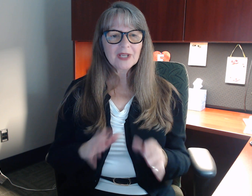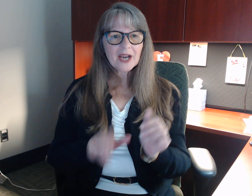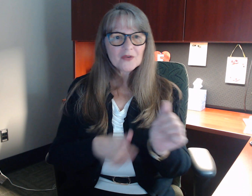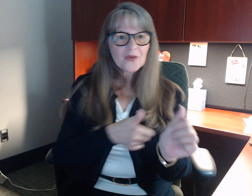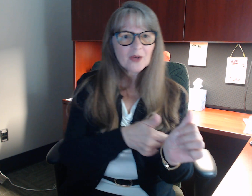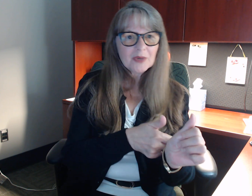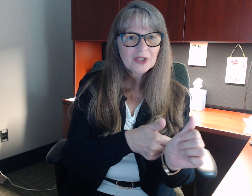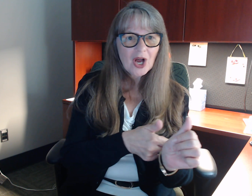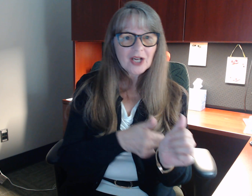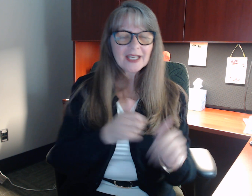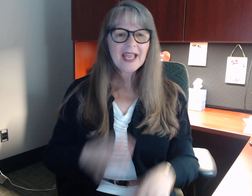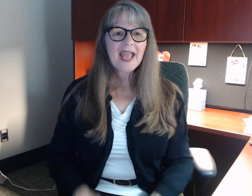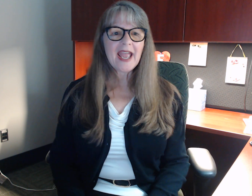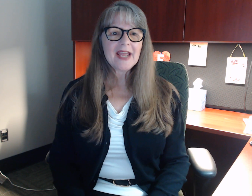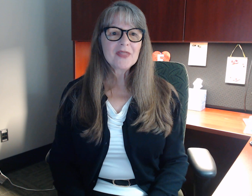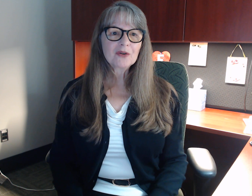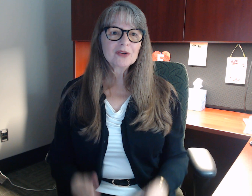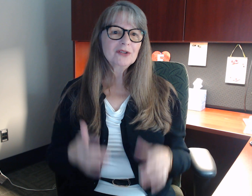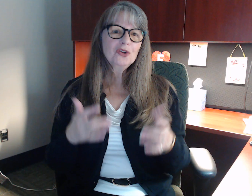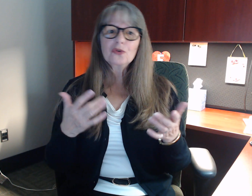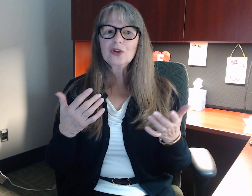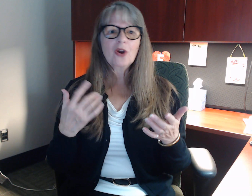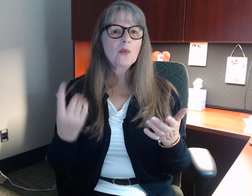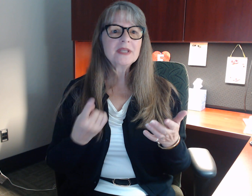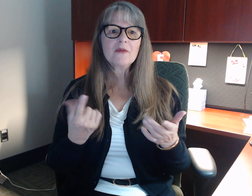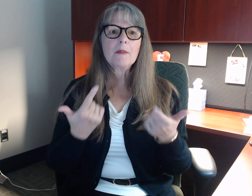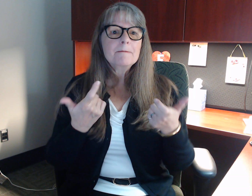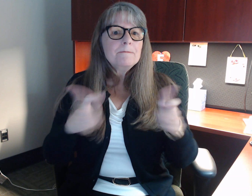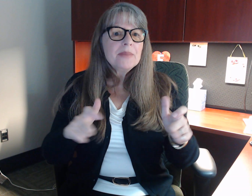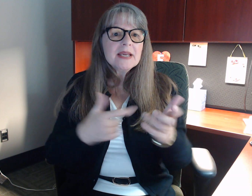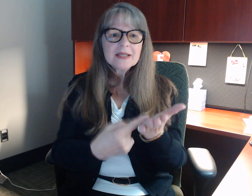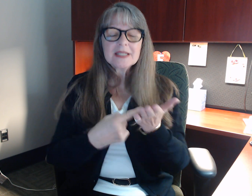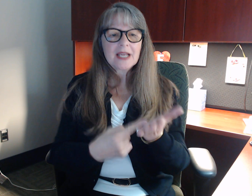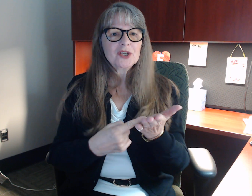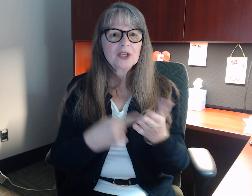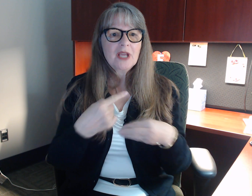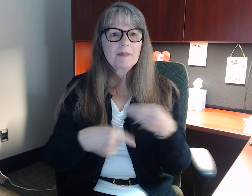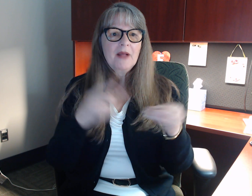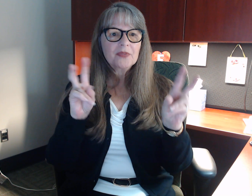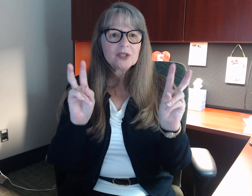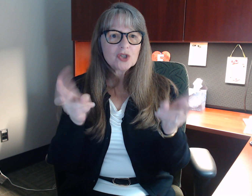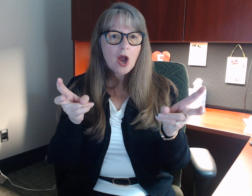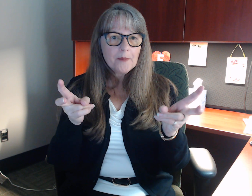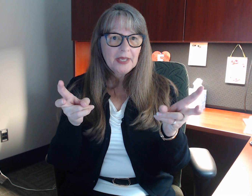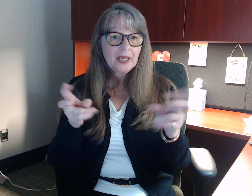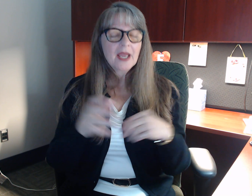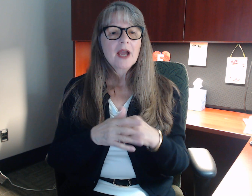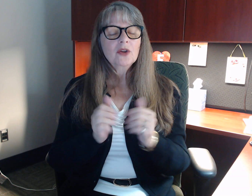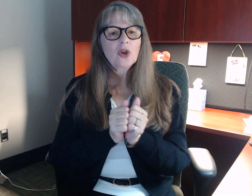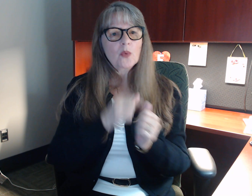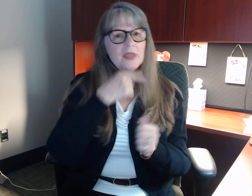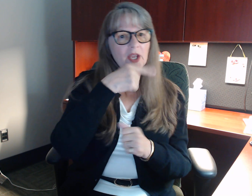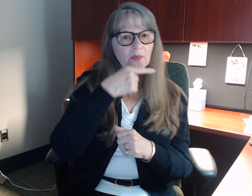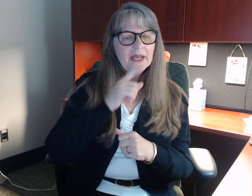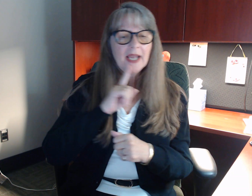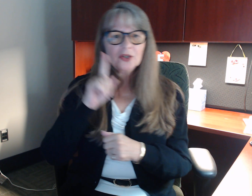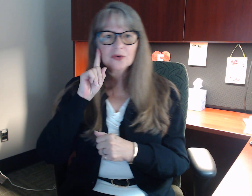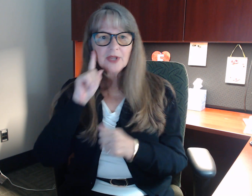kind of follow along and there, you you can always have a big discussion about this topic, you know, with hearing and your deaf